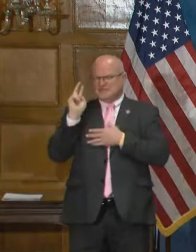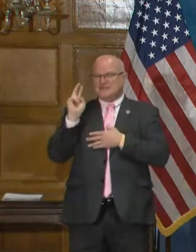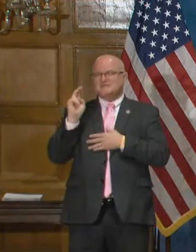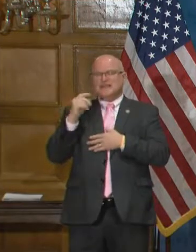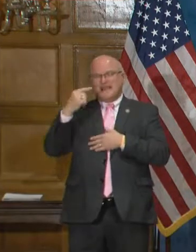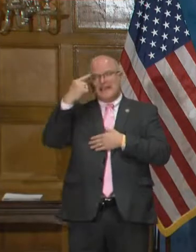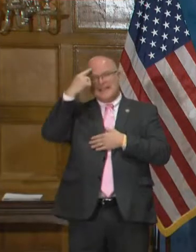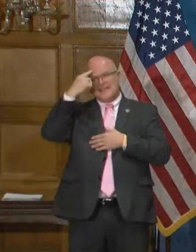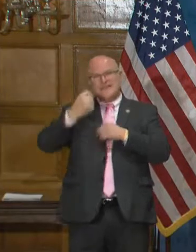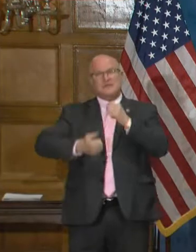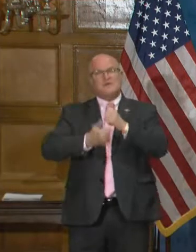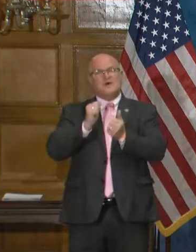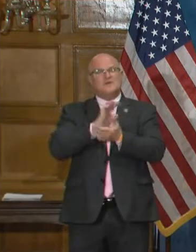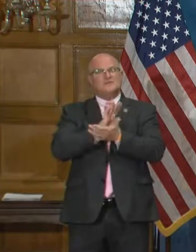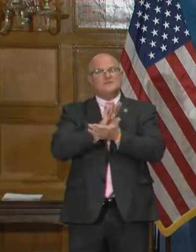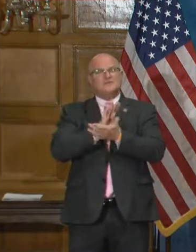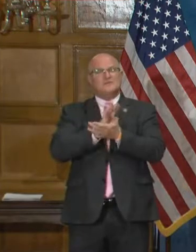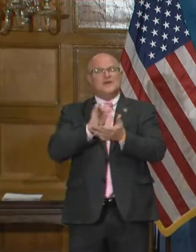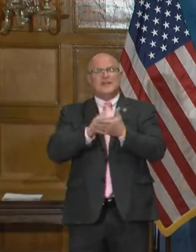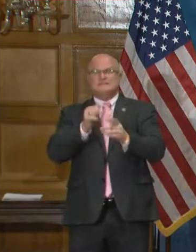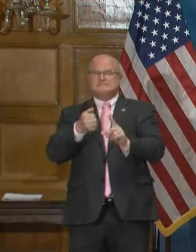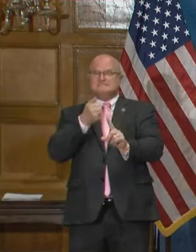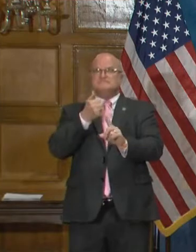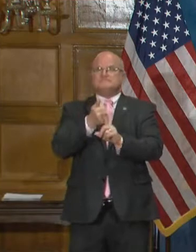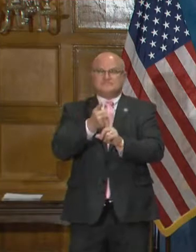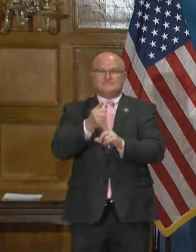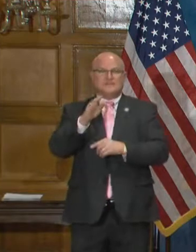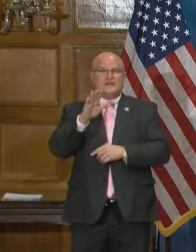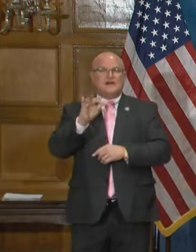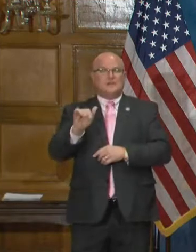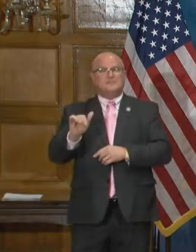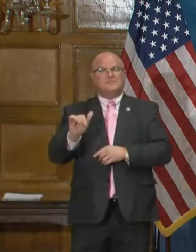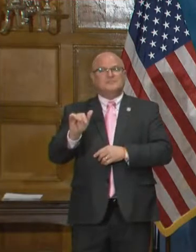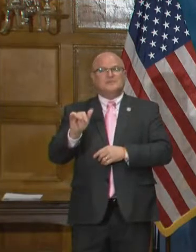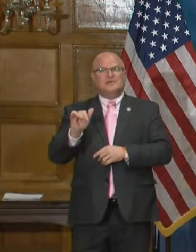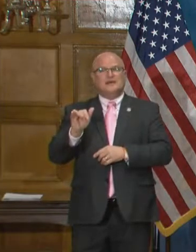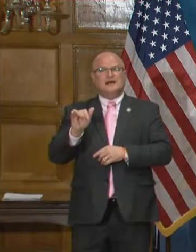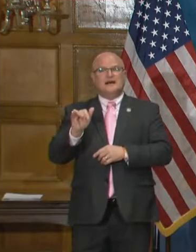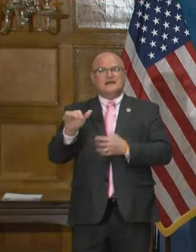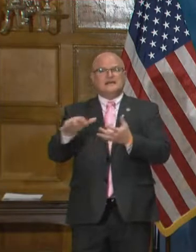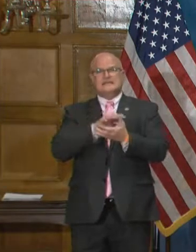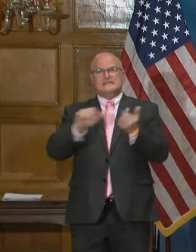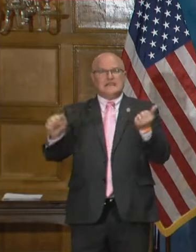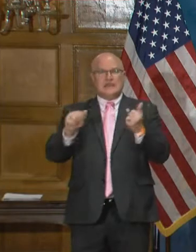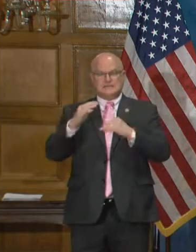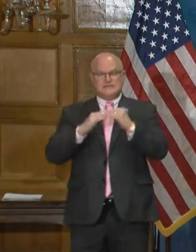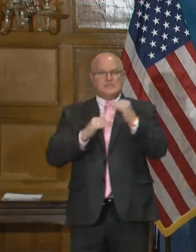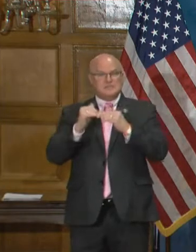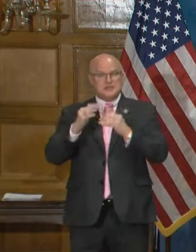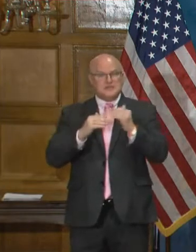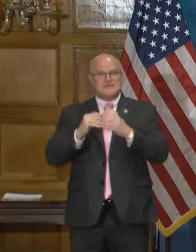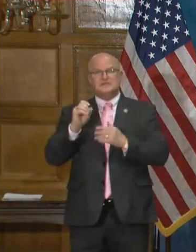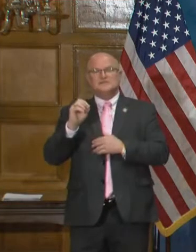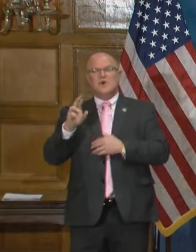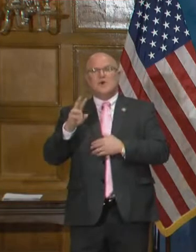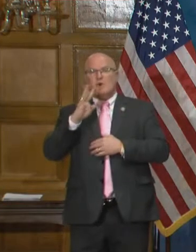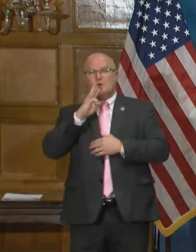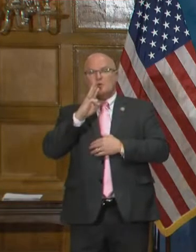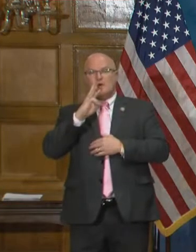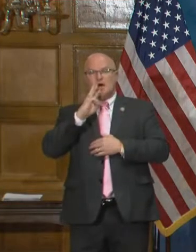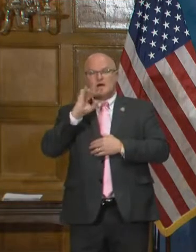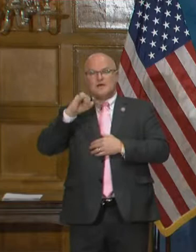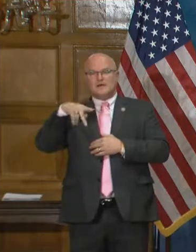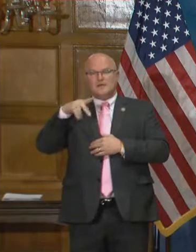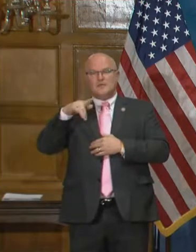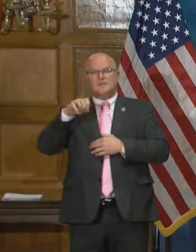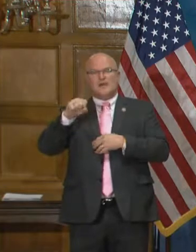I think most of those schools that had been impacted by the damage to their buildings or to water pipes